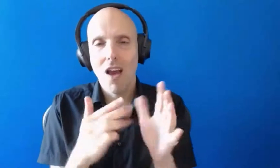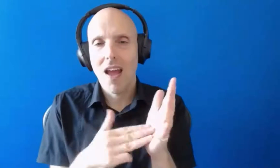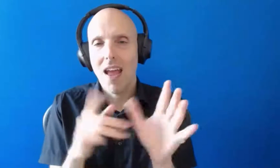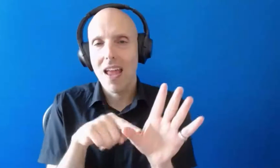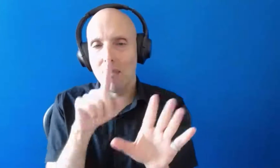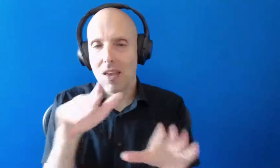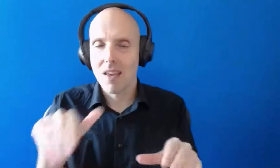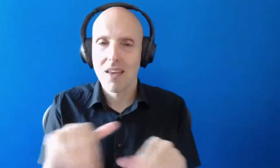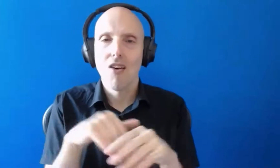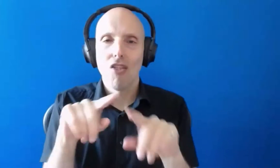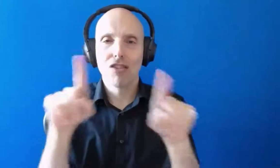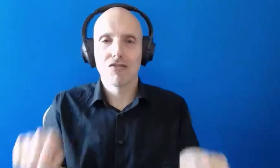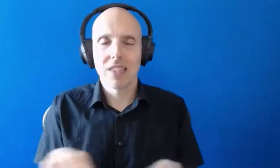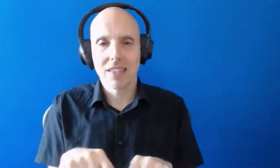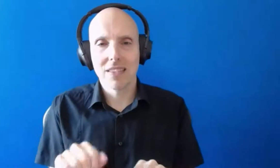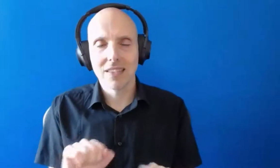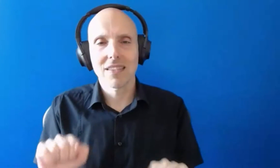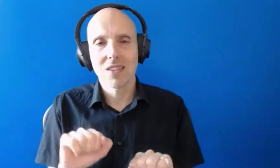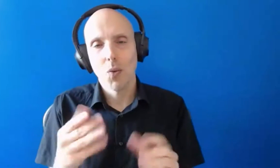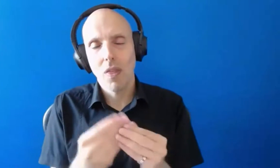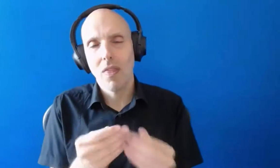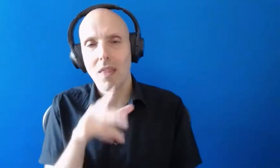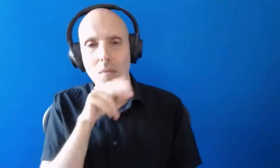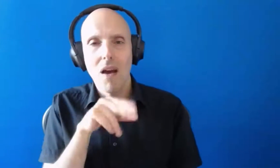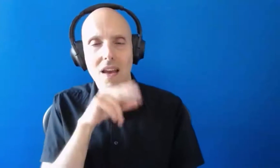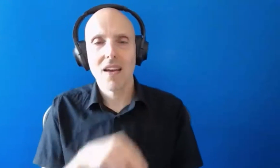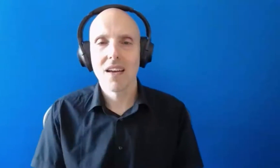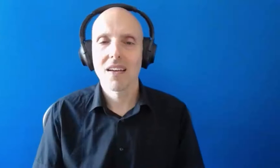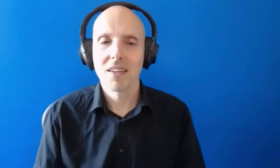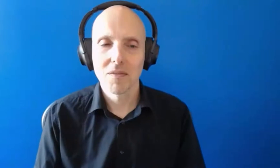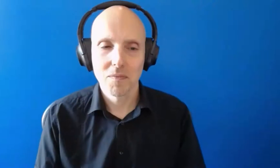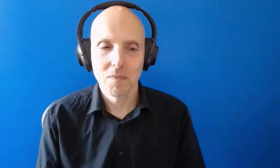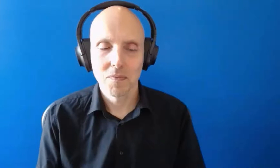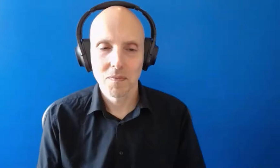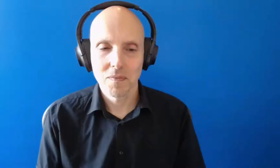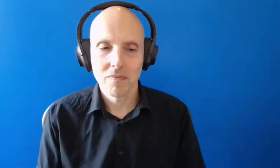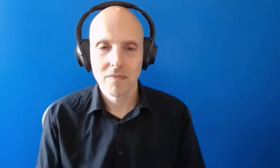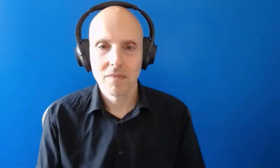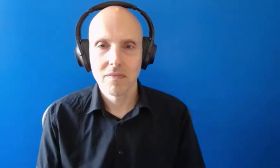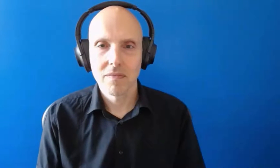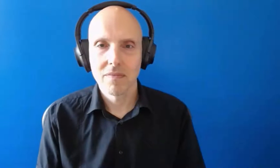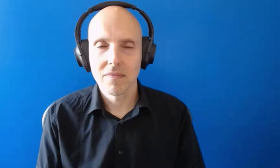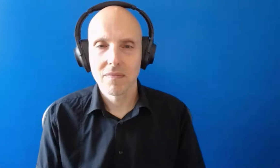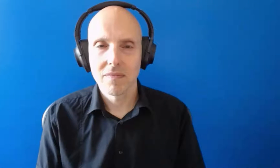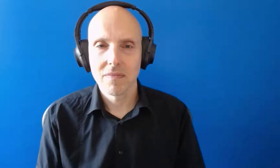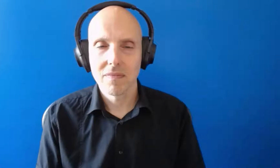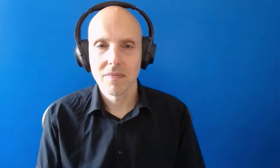screen with her mic here we go thank